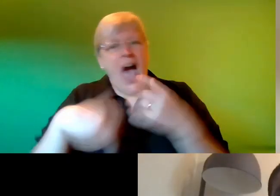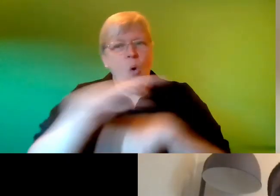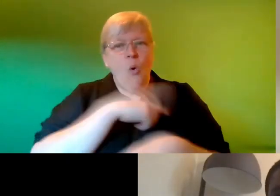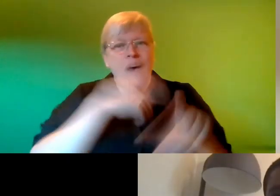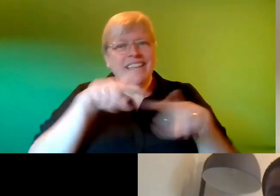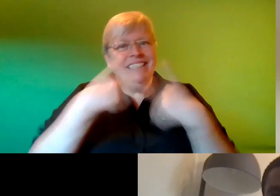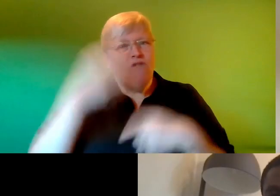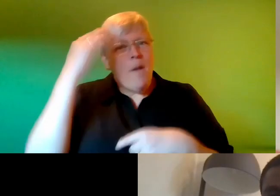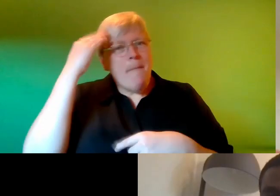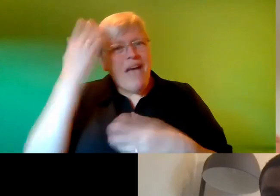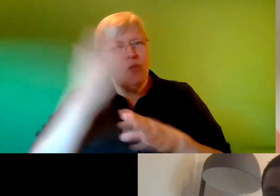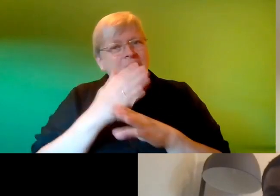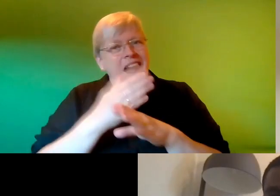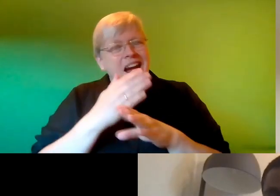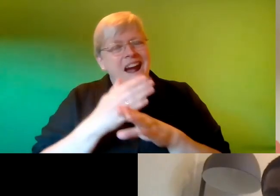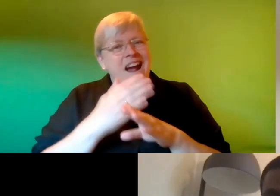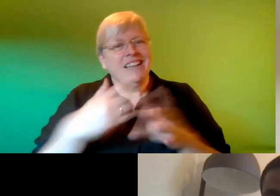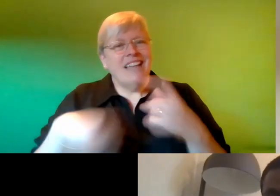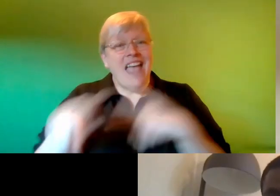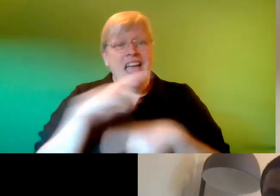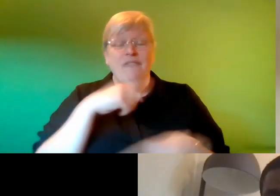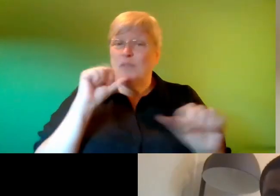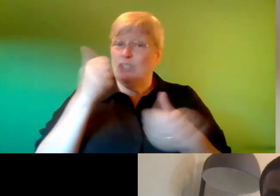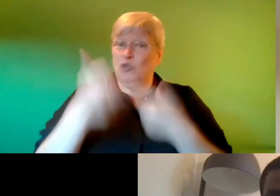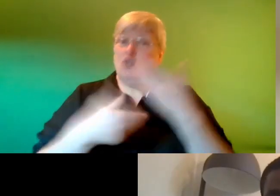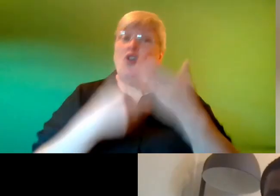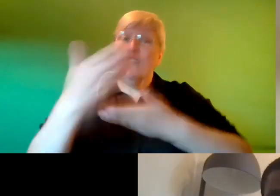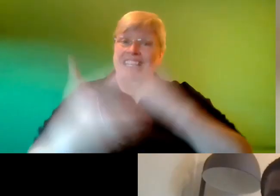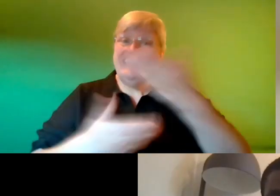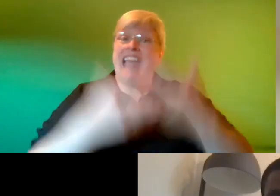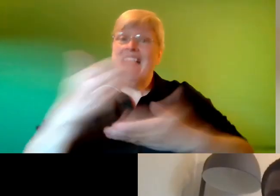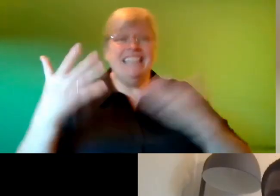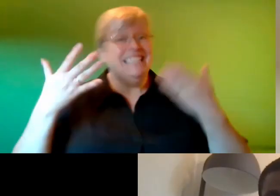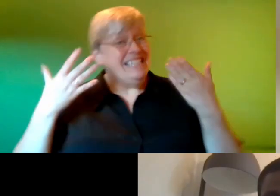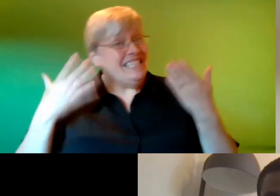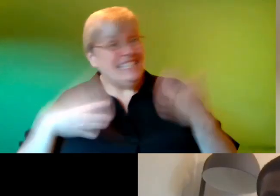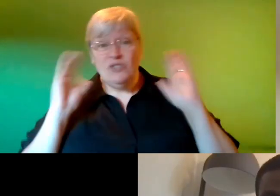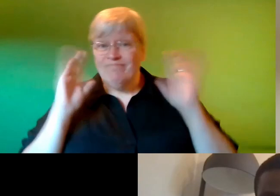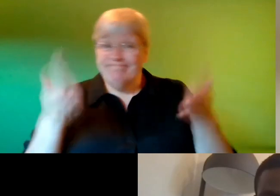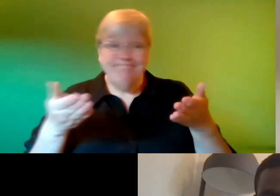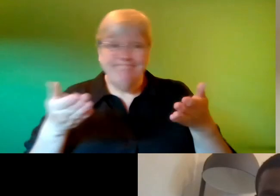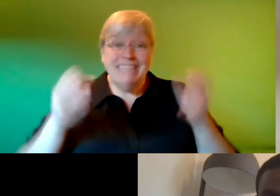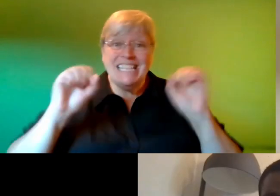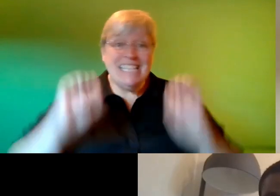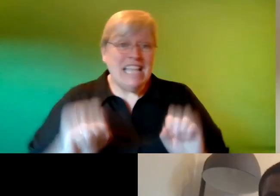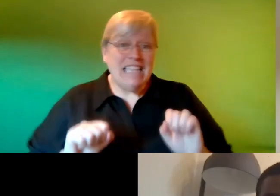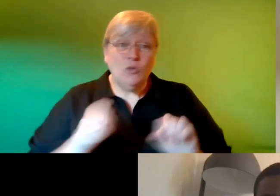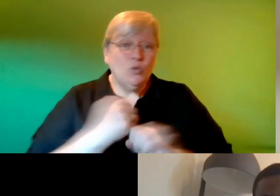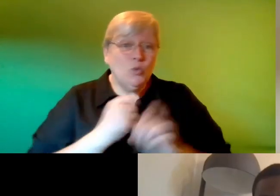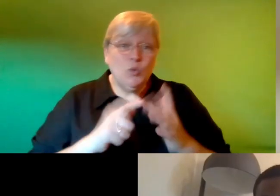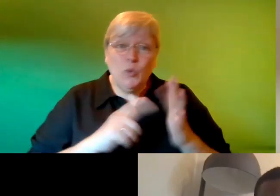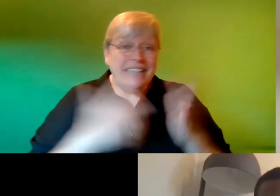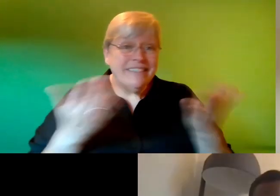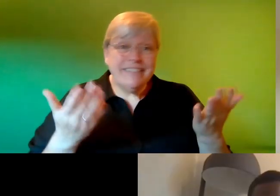how actually everyone's a pretty good storyteller i think everyone just needs to sit down and do it i think that's just the that's the